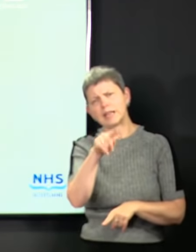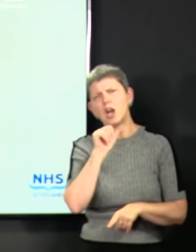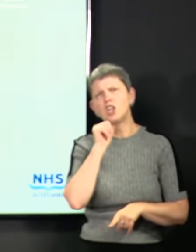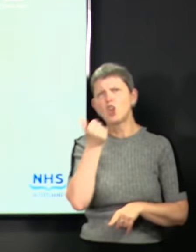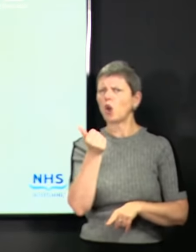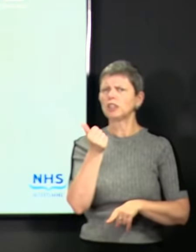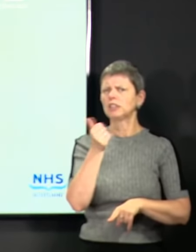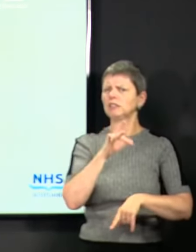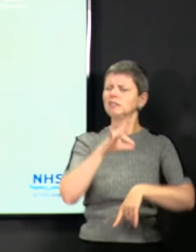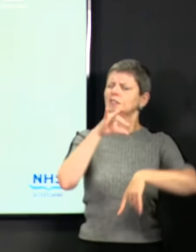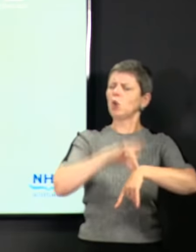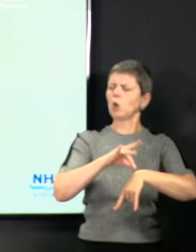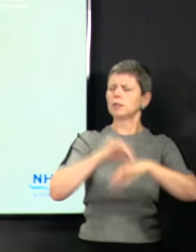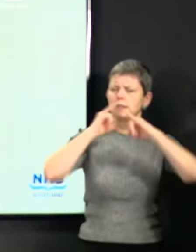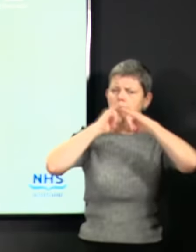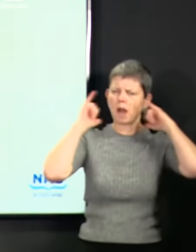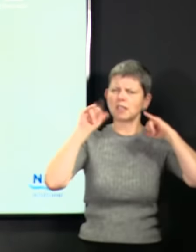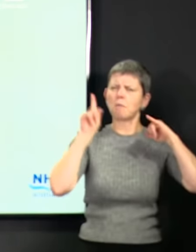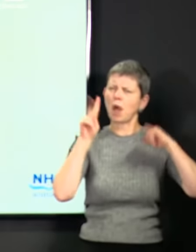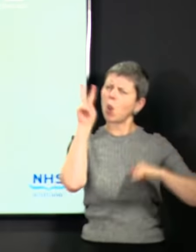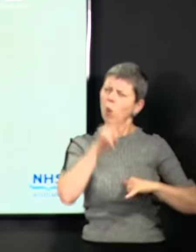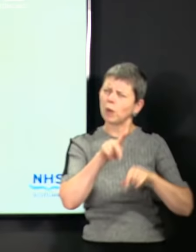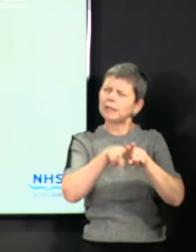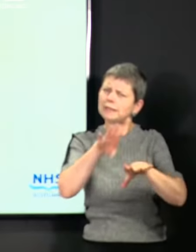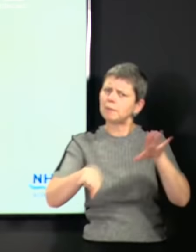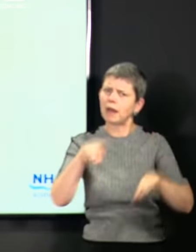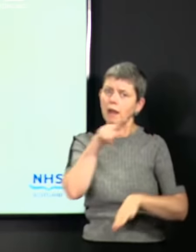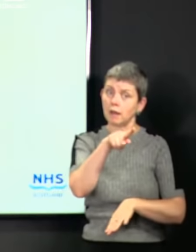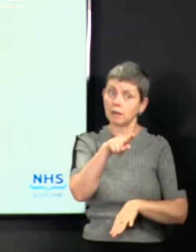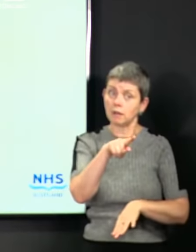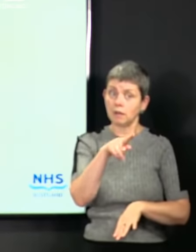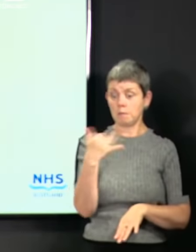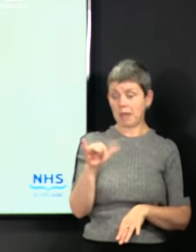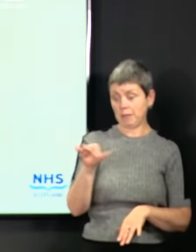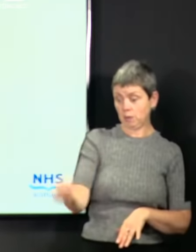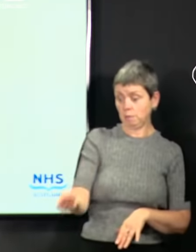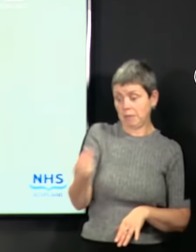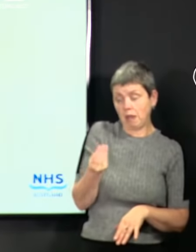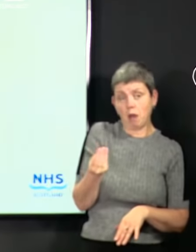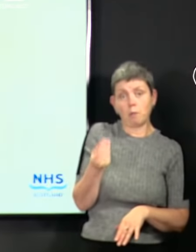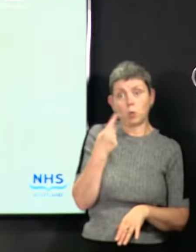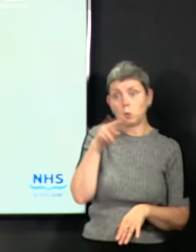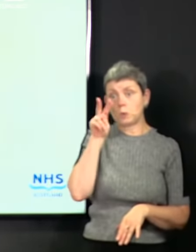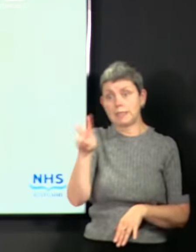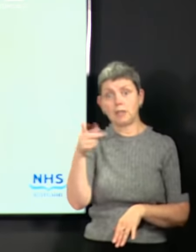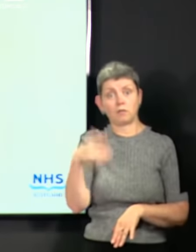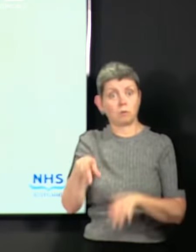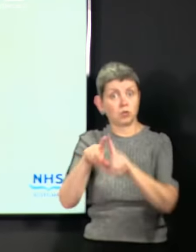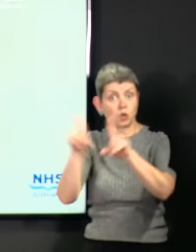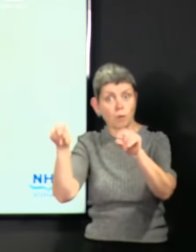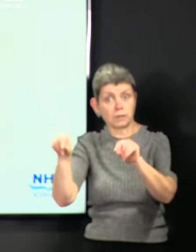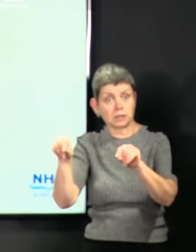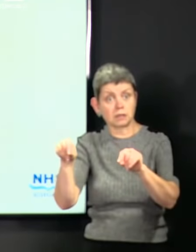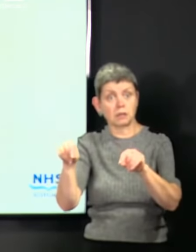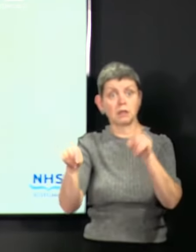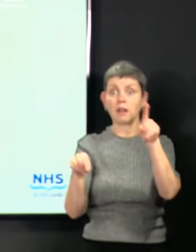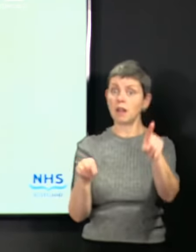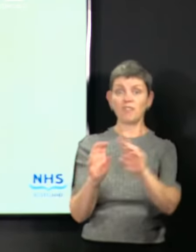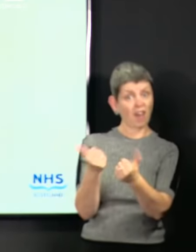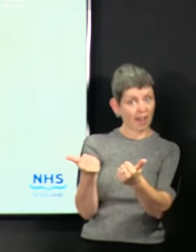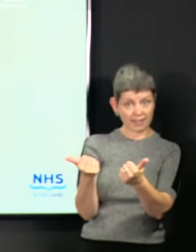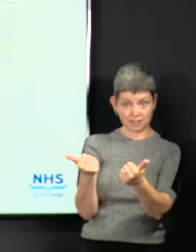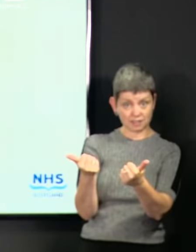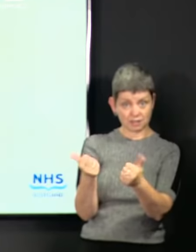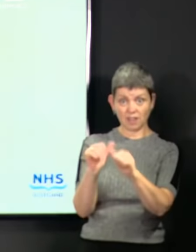but they look like surgical face masks in shops and retail. You may pick them up at the main railway stations and bus stations. They're perfectly